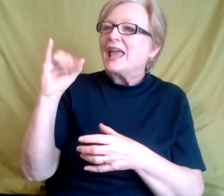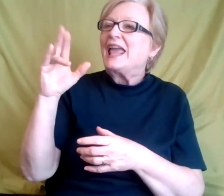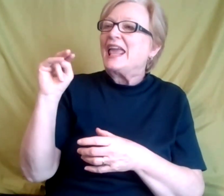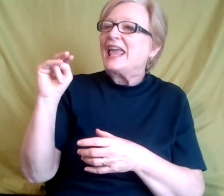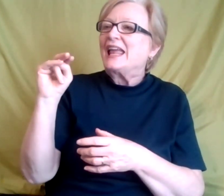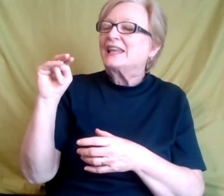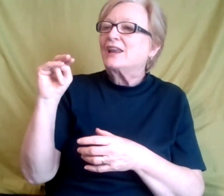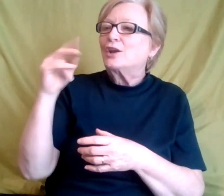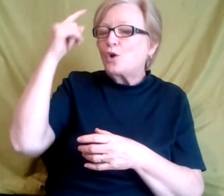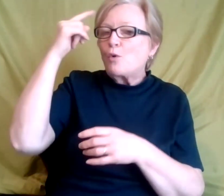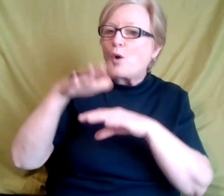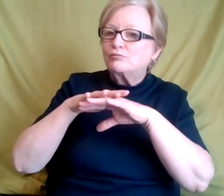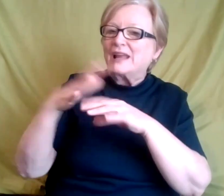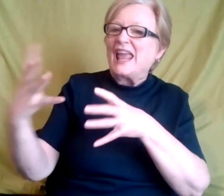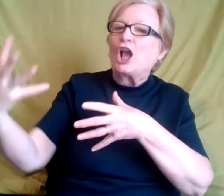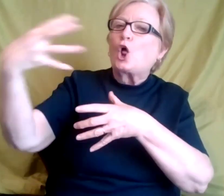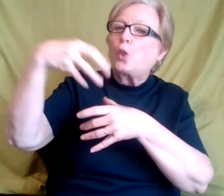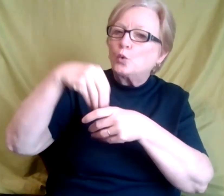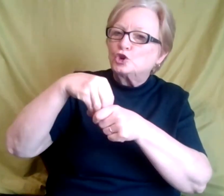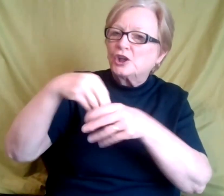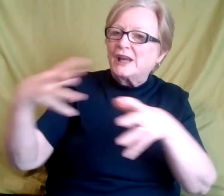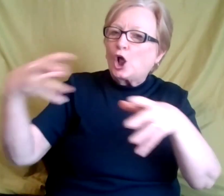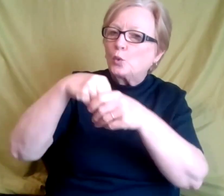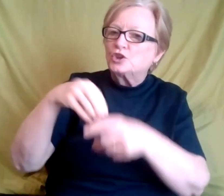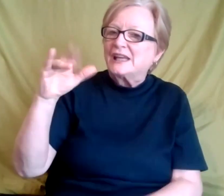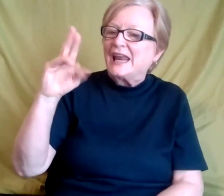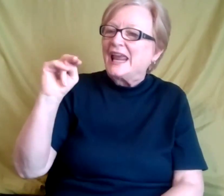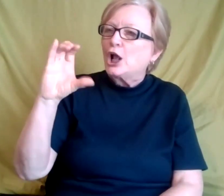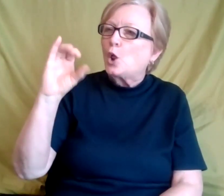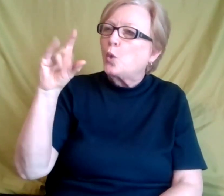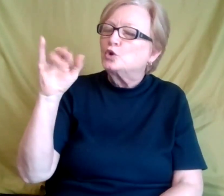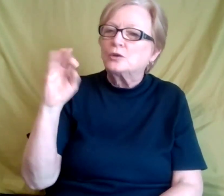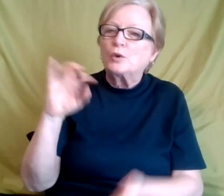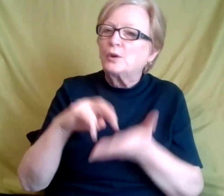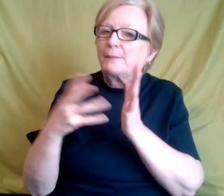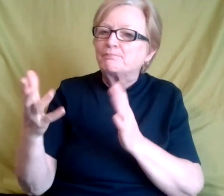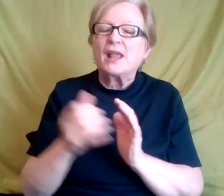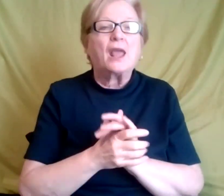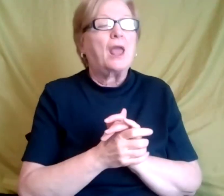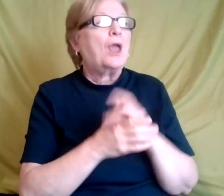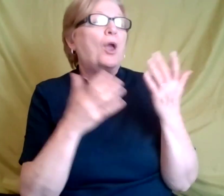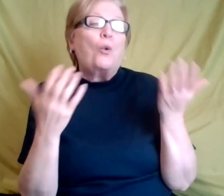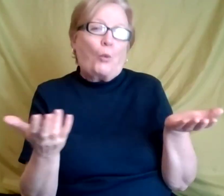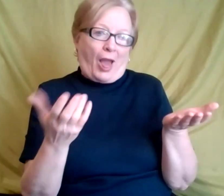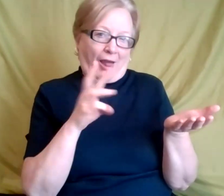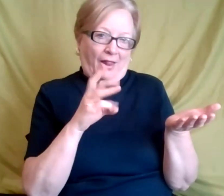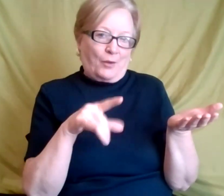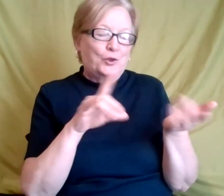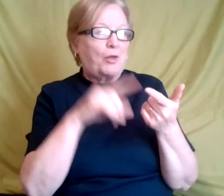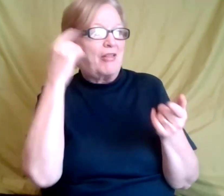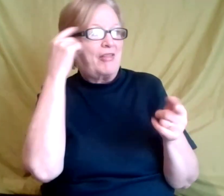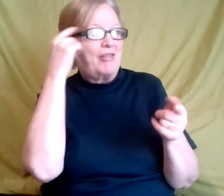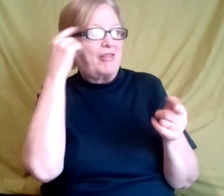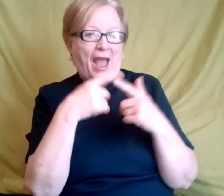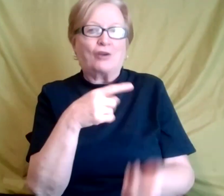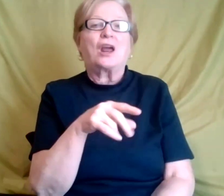about what is neuro, uh, neuro inclusion? Well, when you think about, um, in terms of neuro